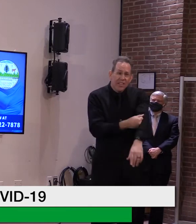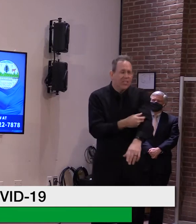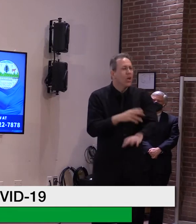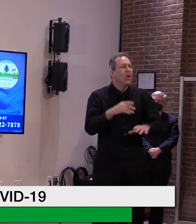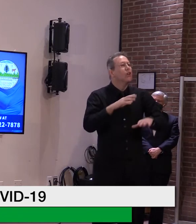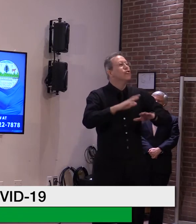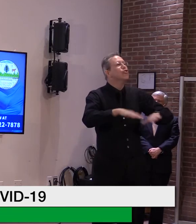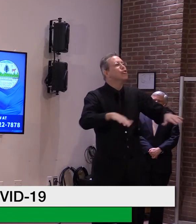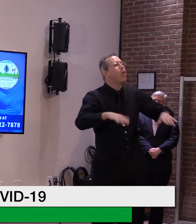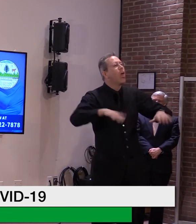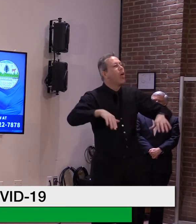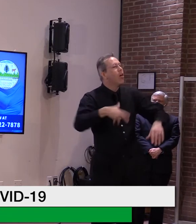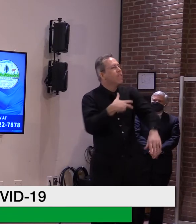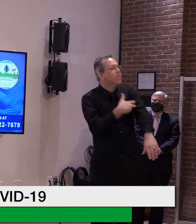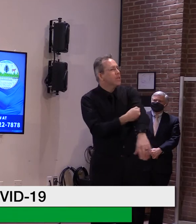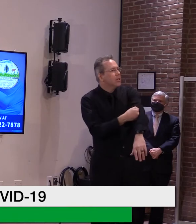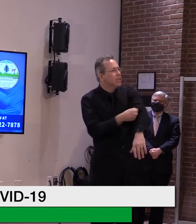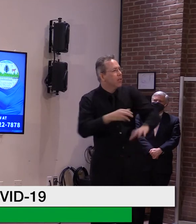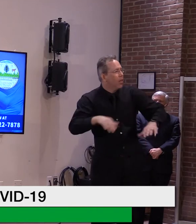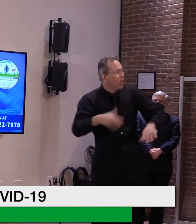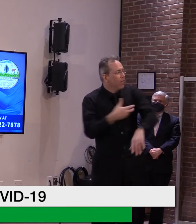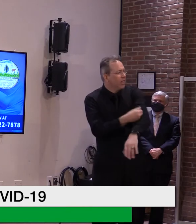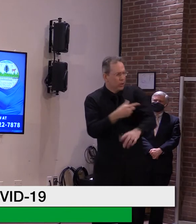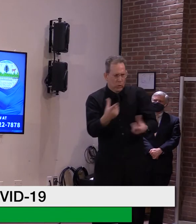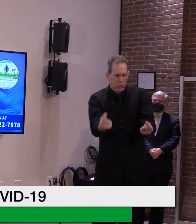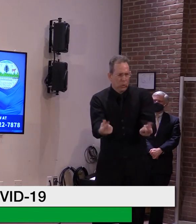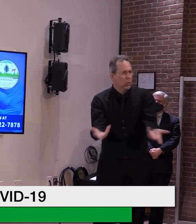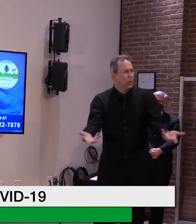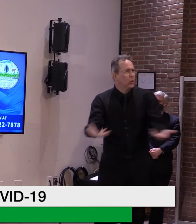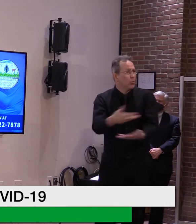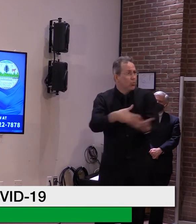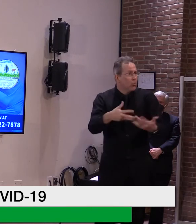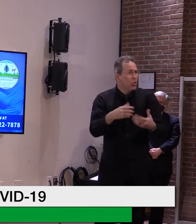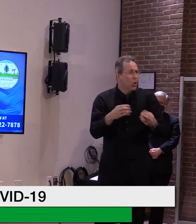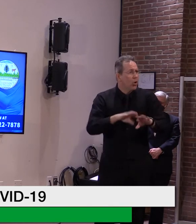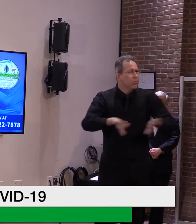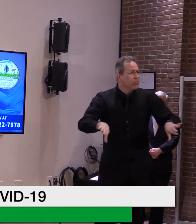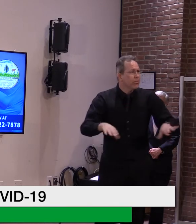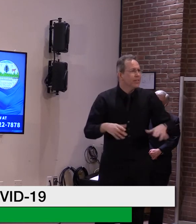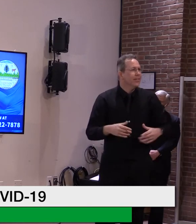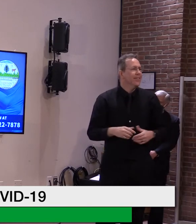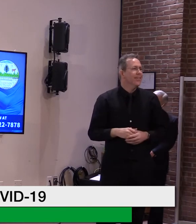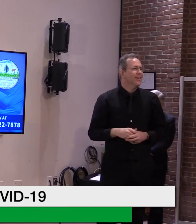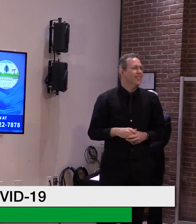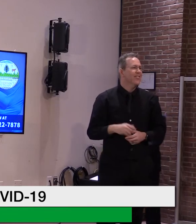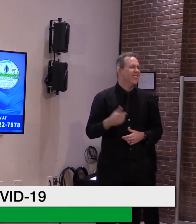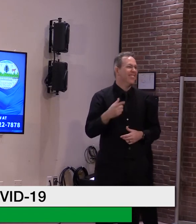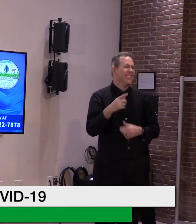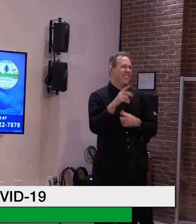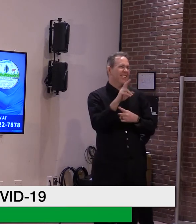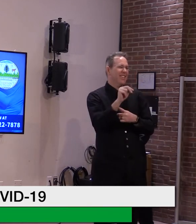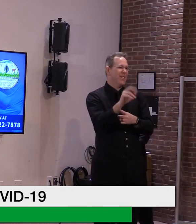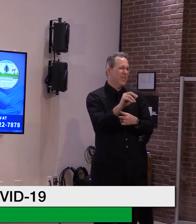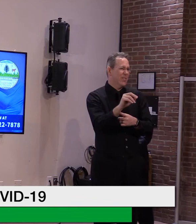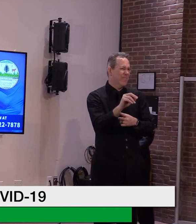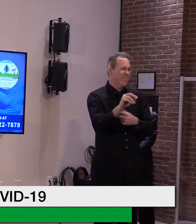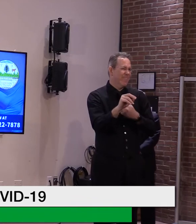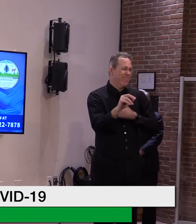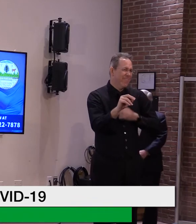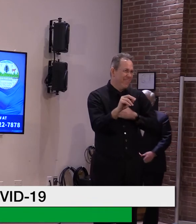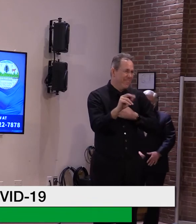vaccinated right now. Yeah. Yeah. So the answer is no. Today. Okay. But that may change.